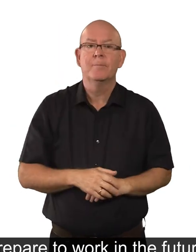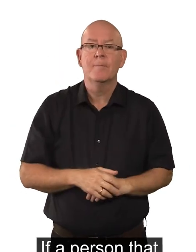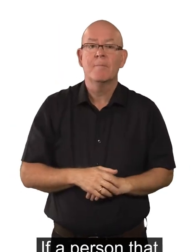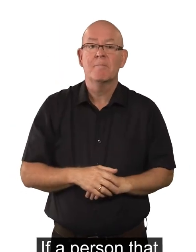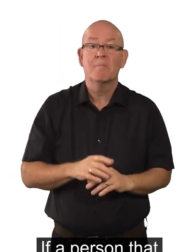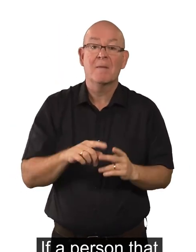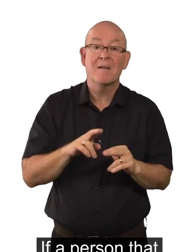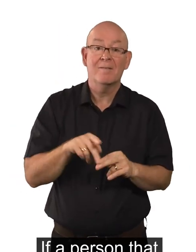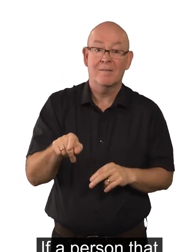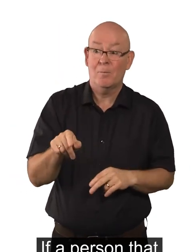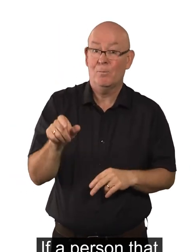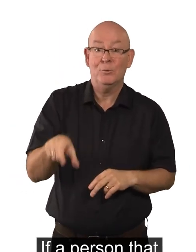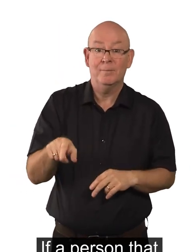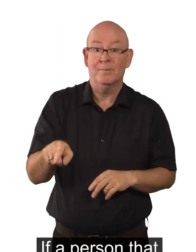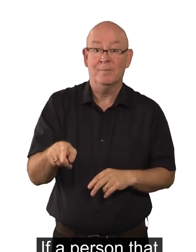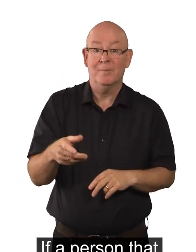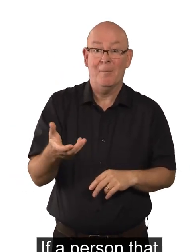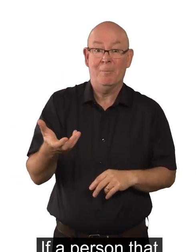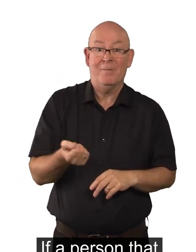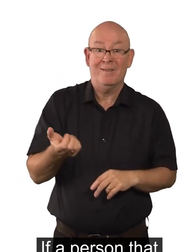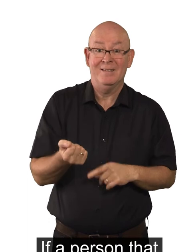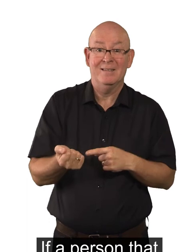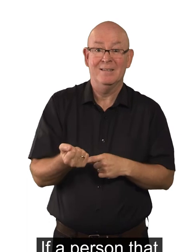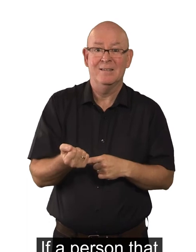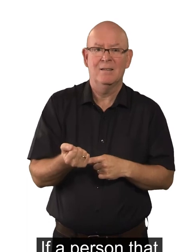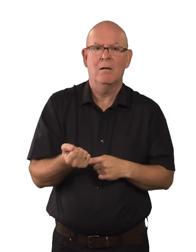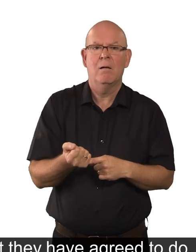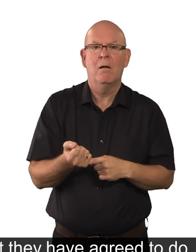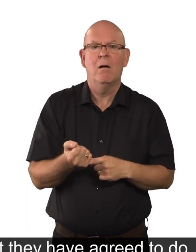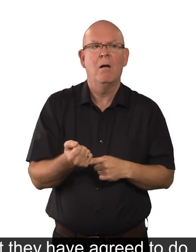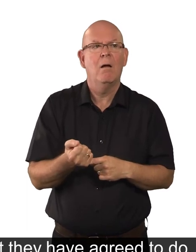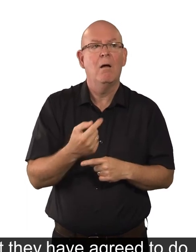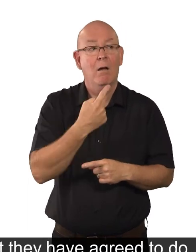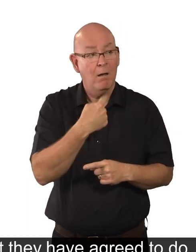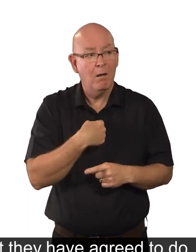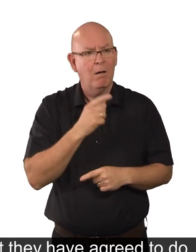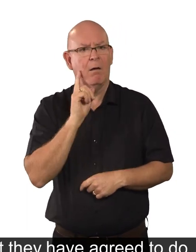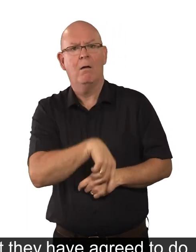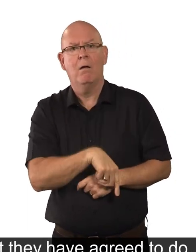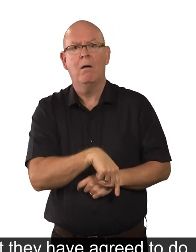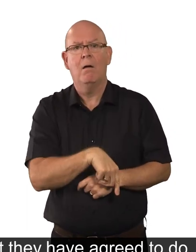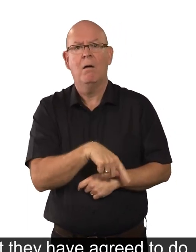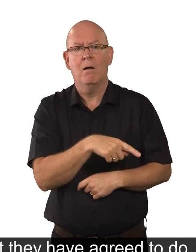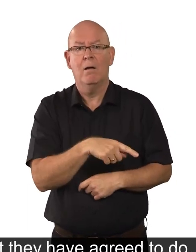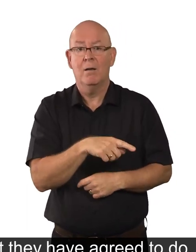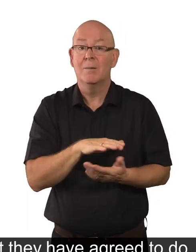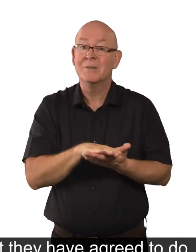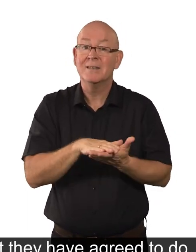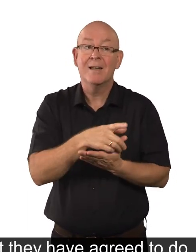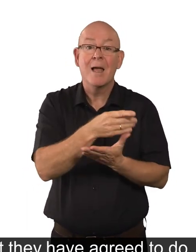If a person that gets a benefit does not do what they have agreed to do, then the amount of money that they